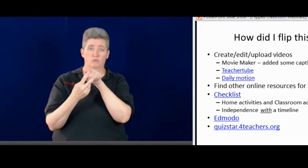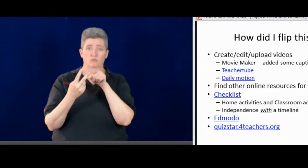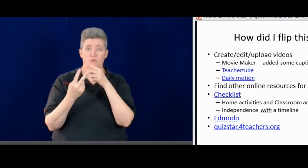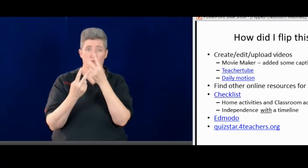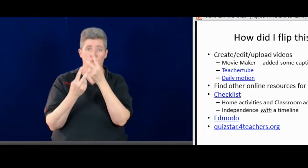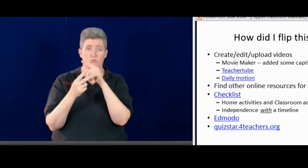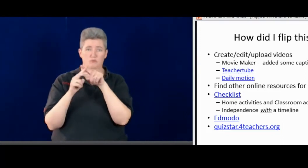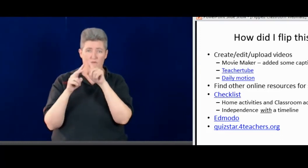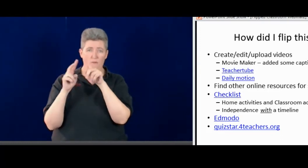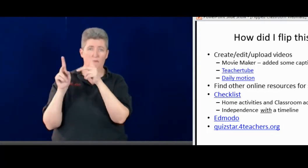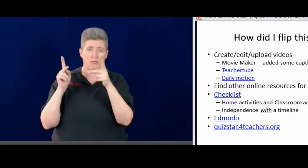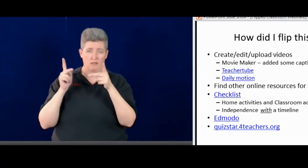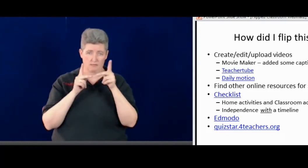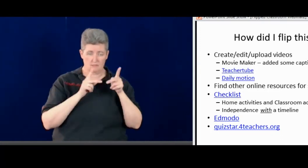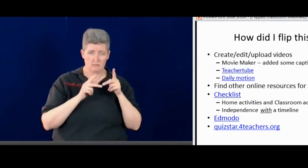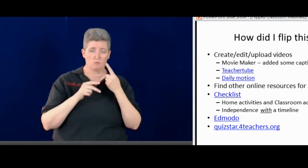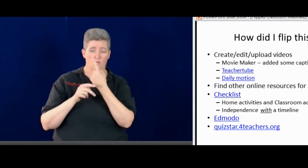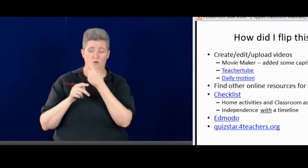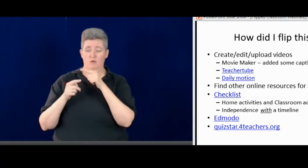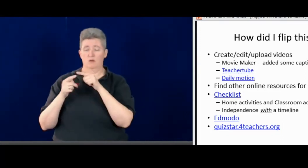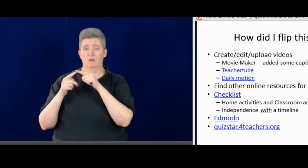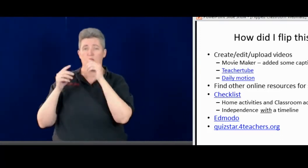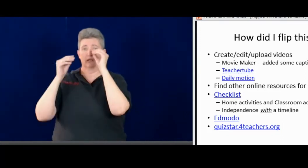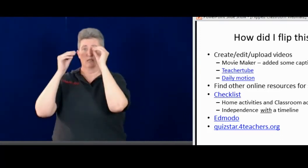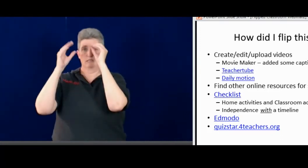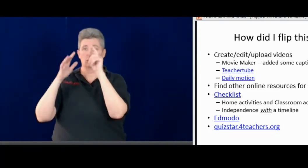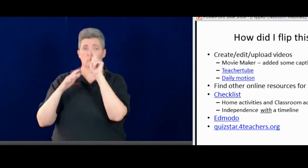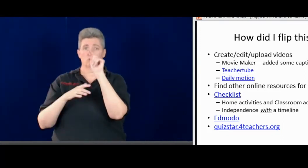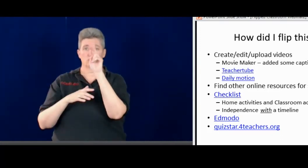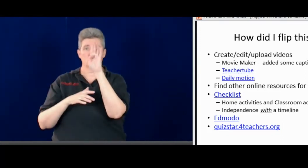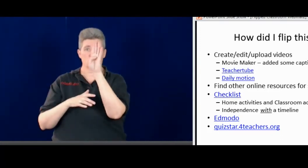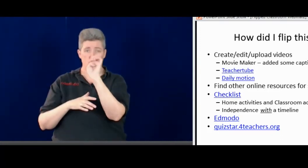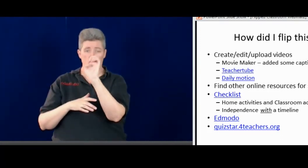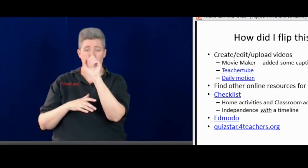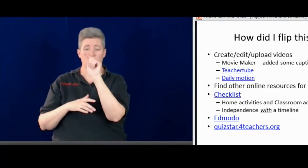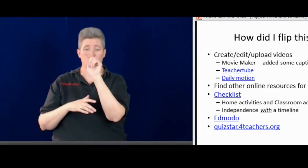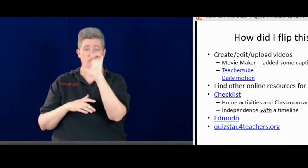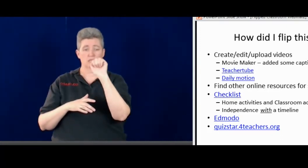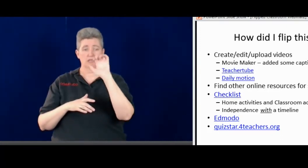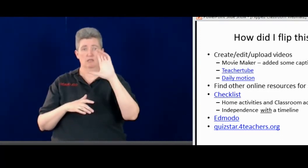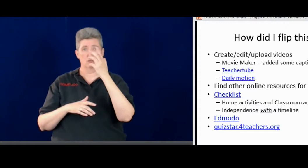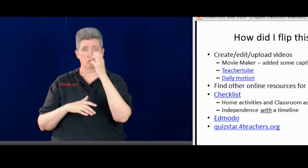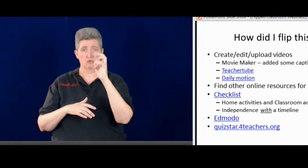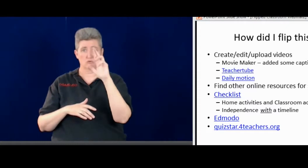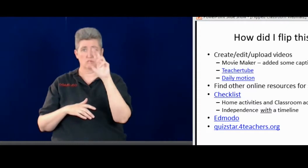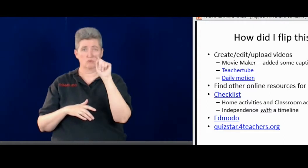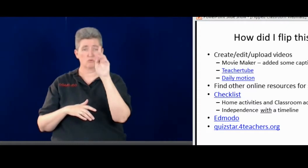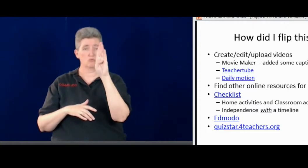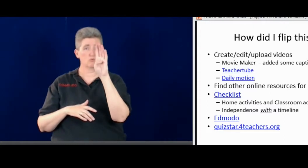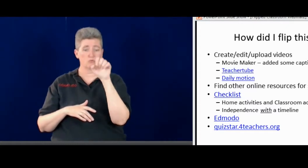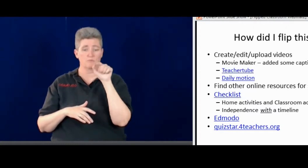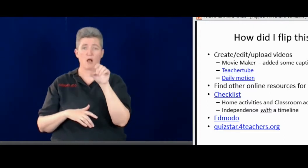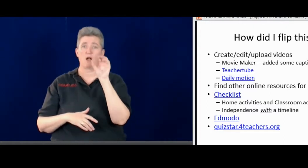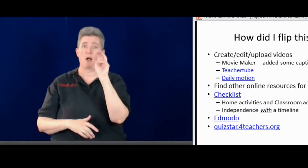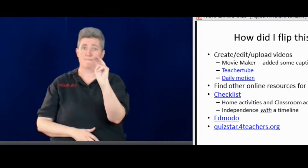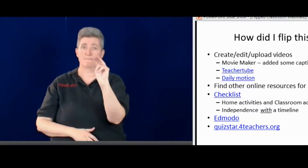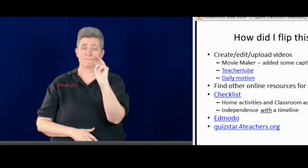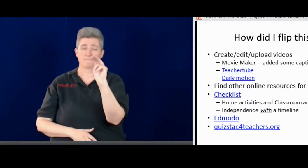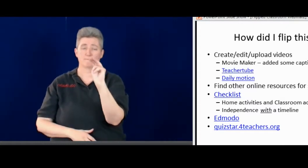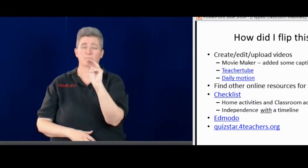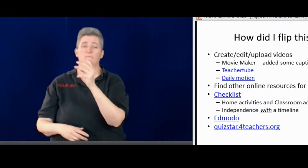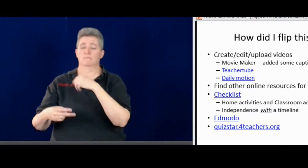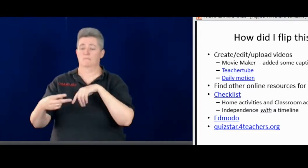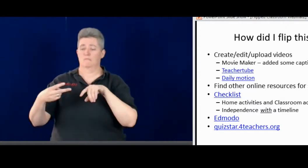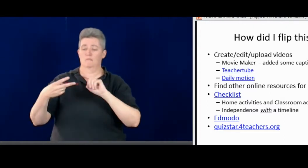And then I upload to either two different places. One is teacher tube. is